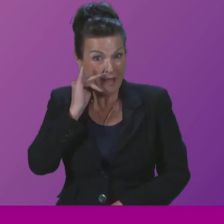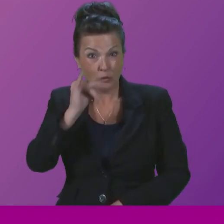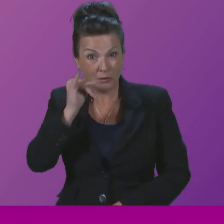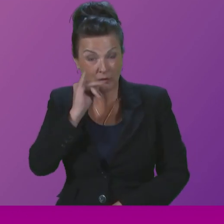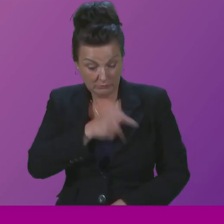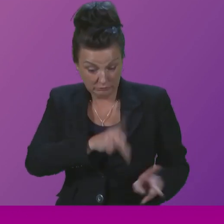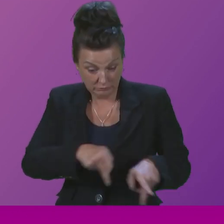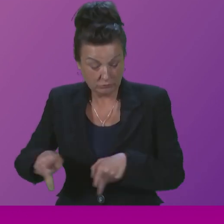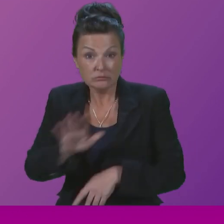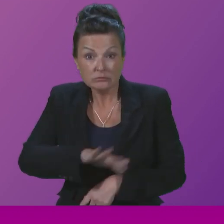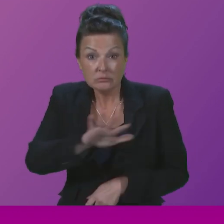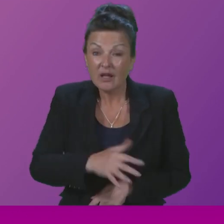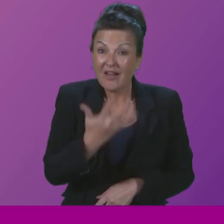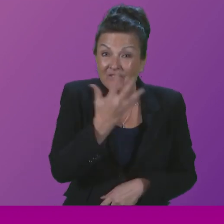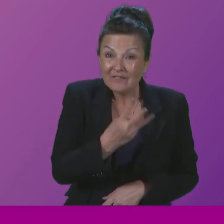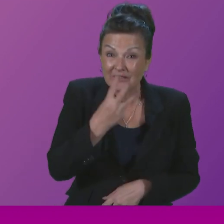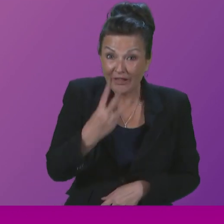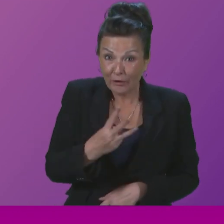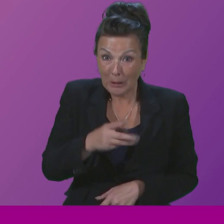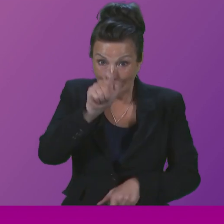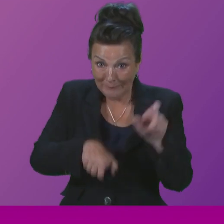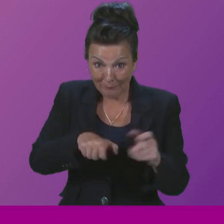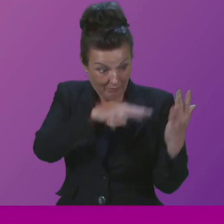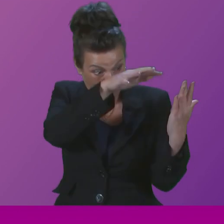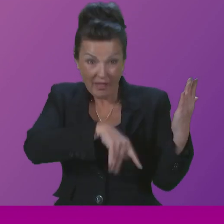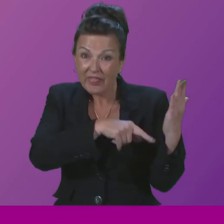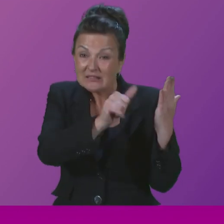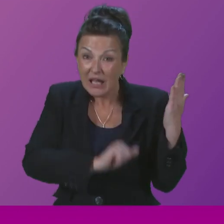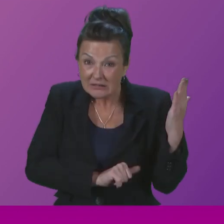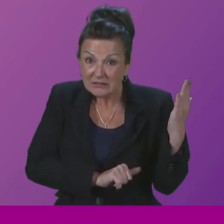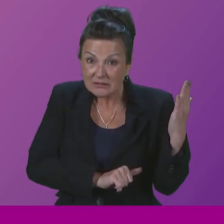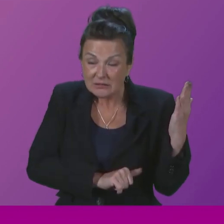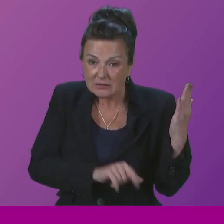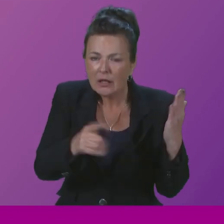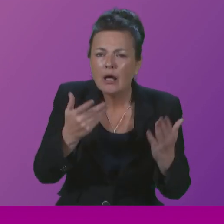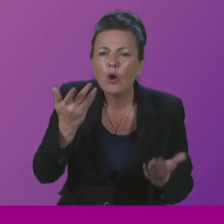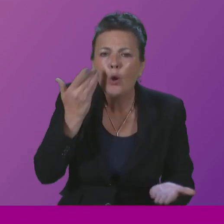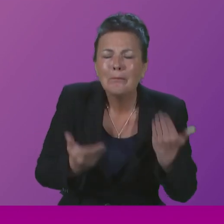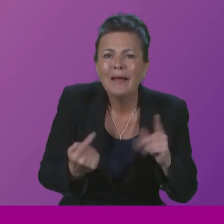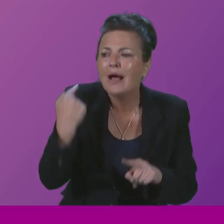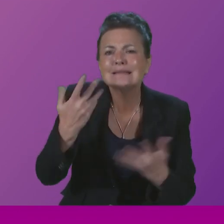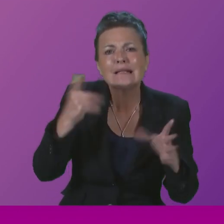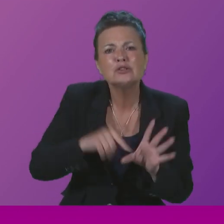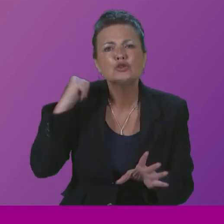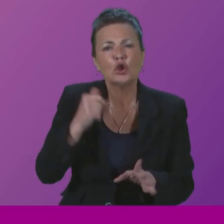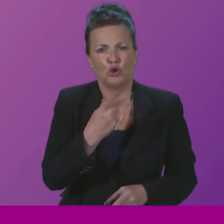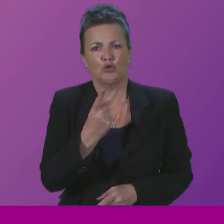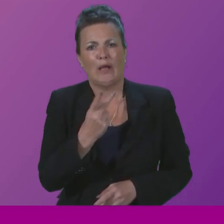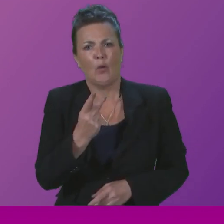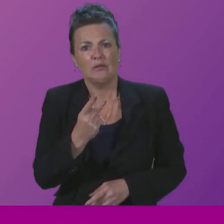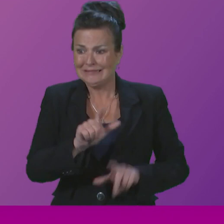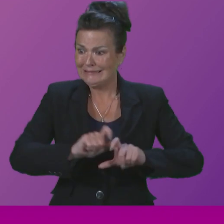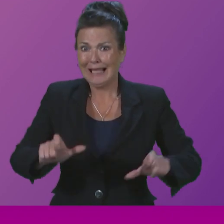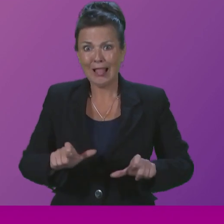basis. 53 of them on this list last year alone. 10 years ago, were 21 names on this list. That's still too many,